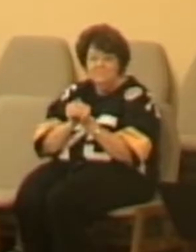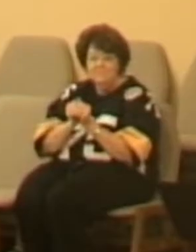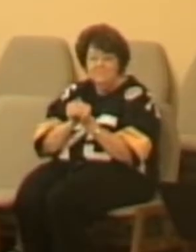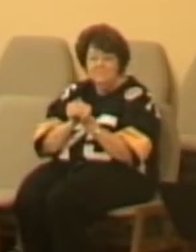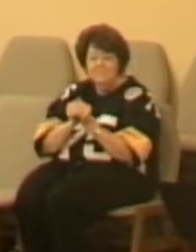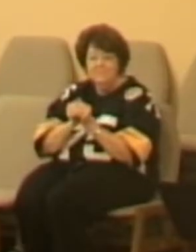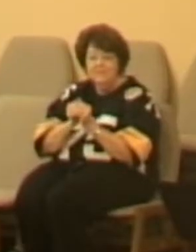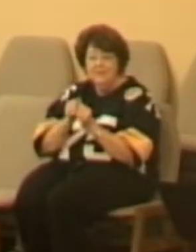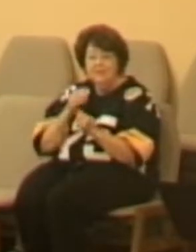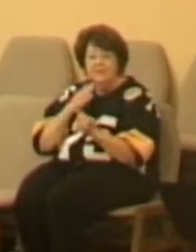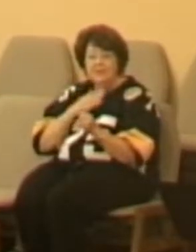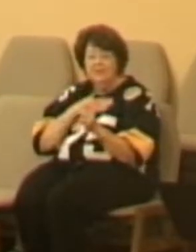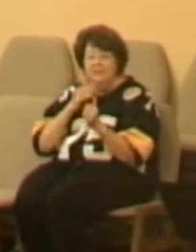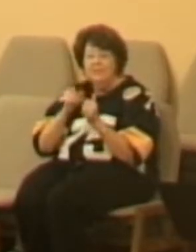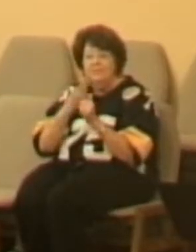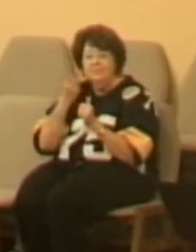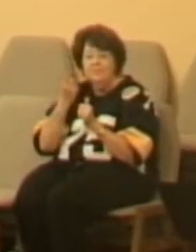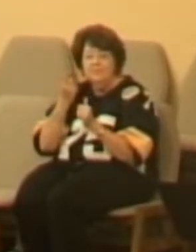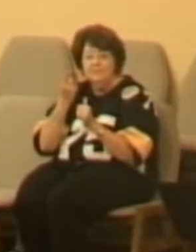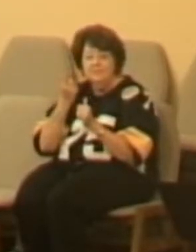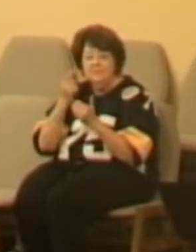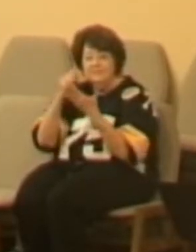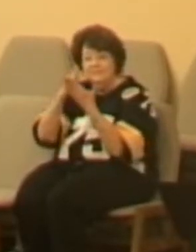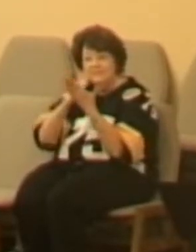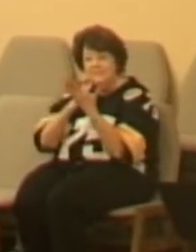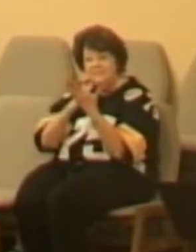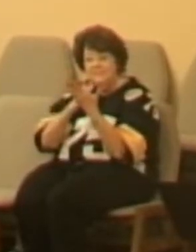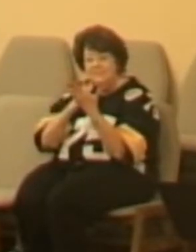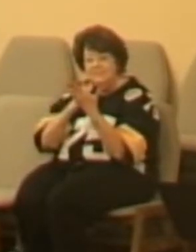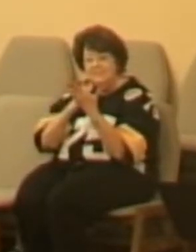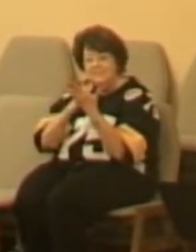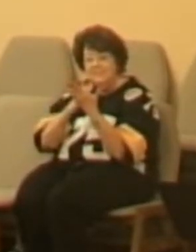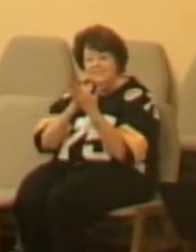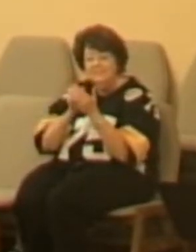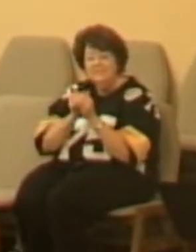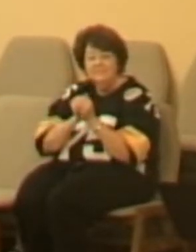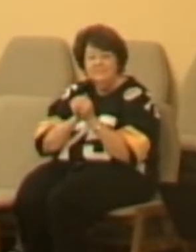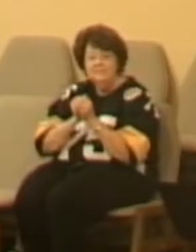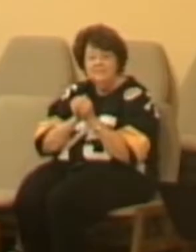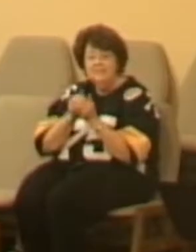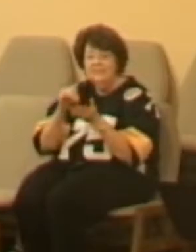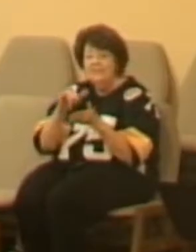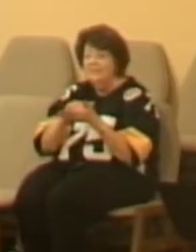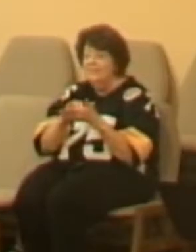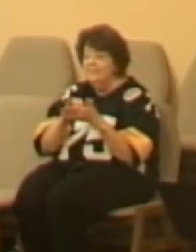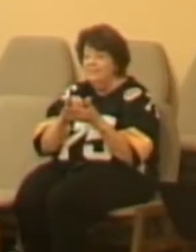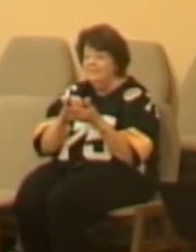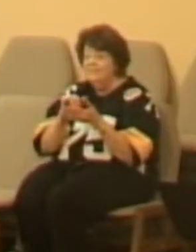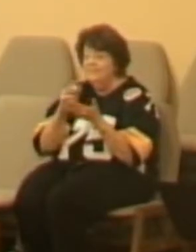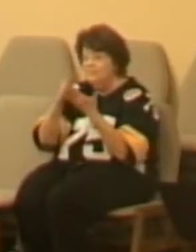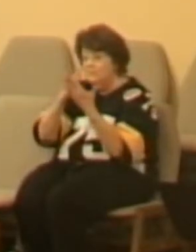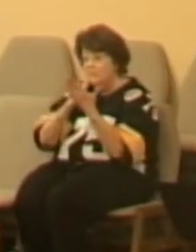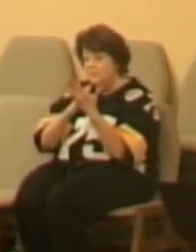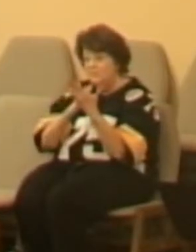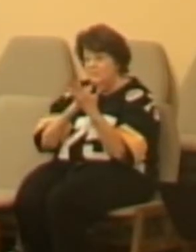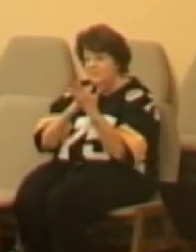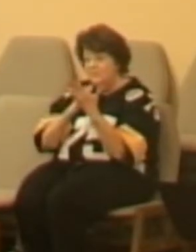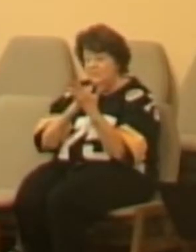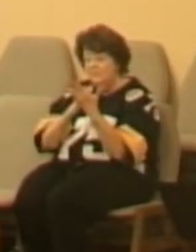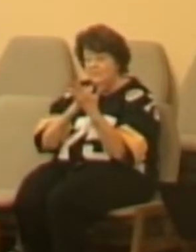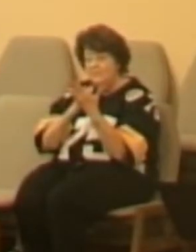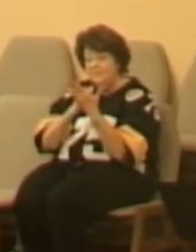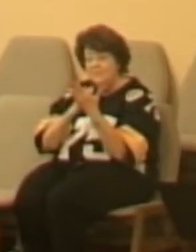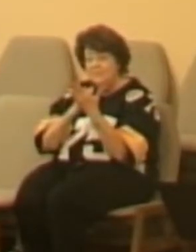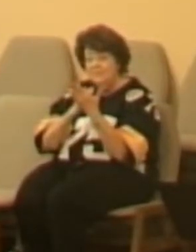My very first sermon ever preached. And this one is the manuscript of the very